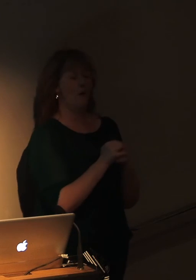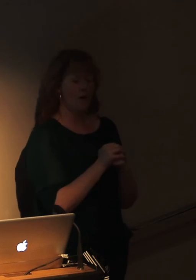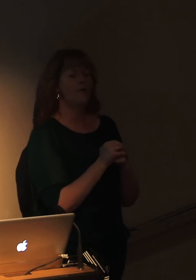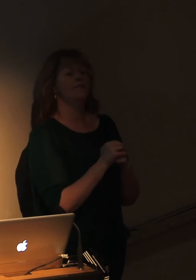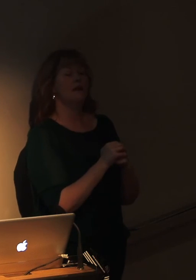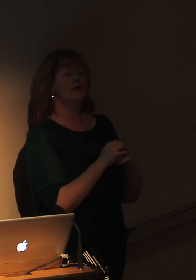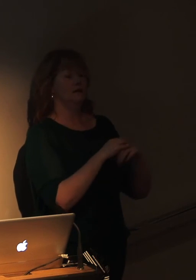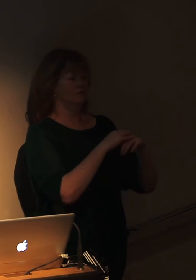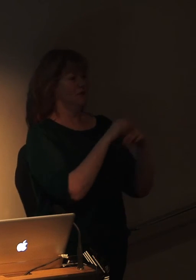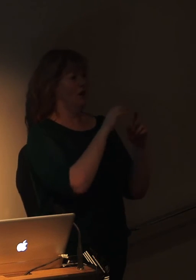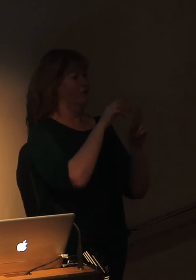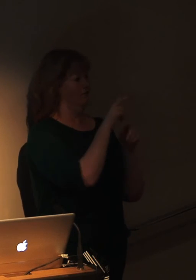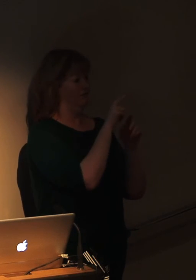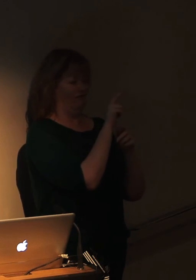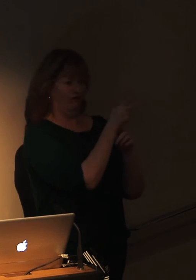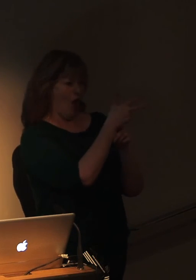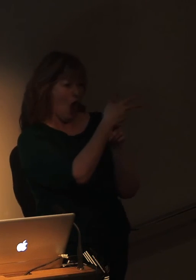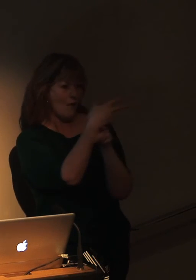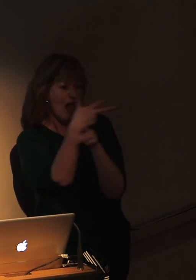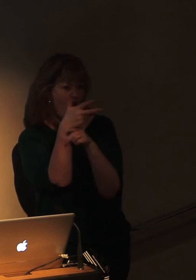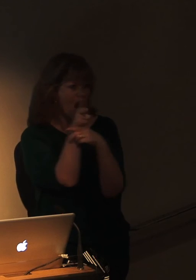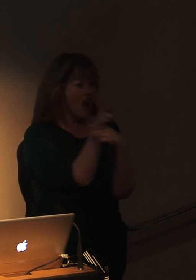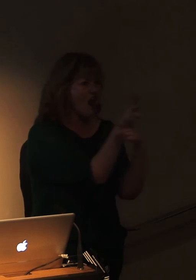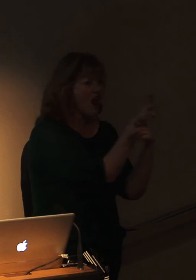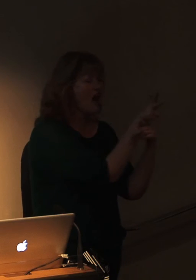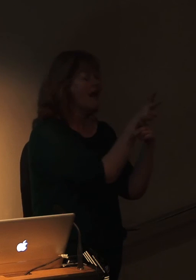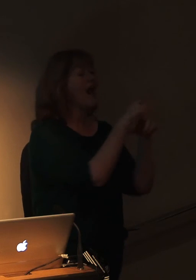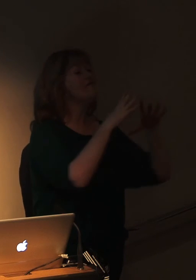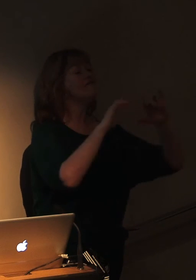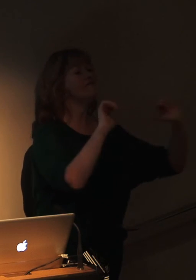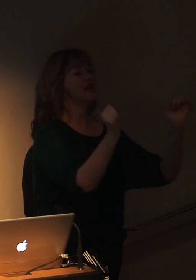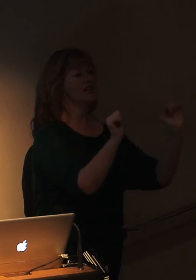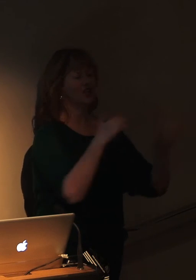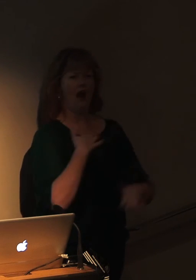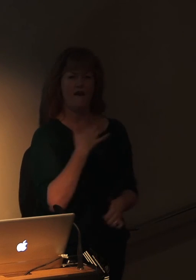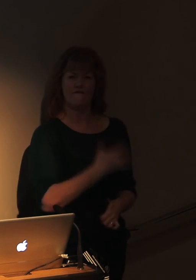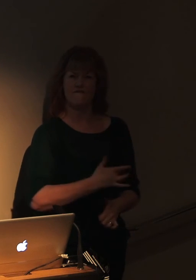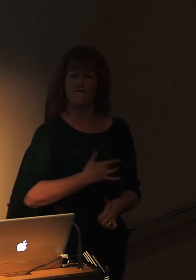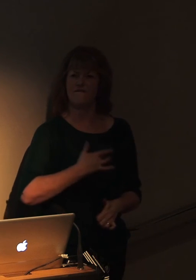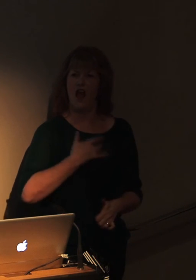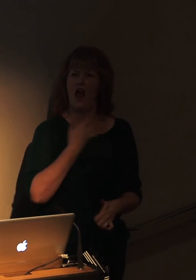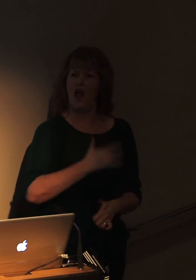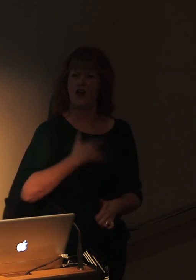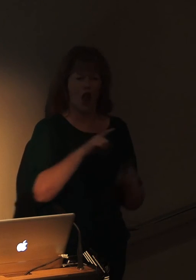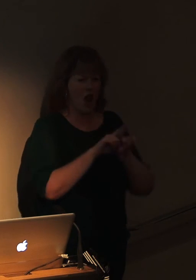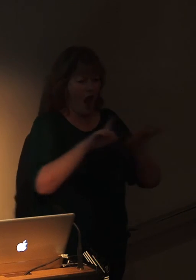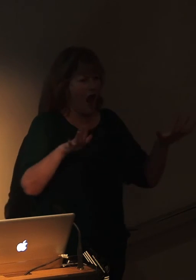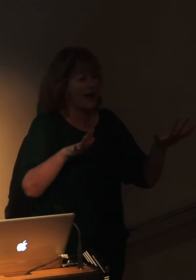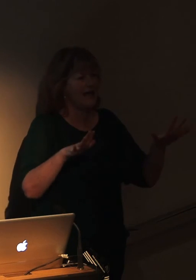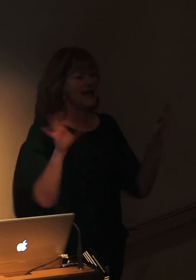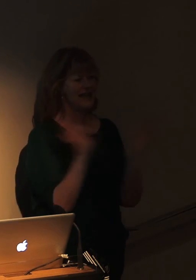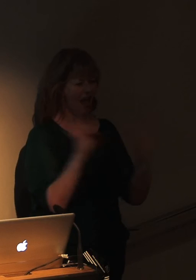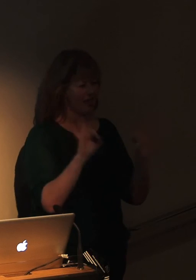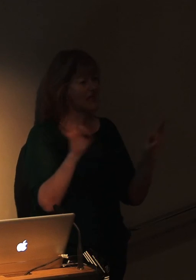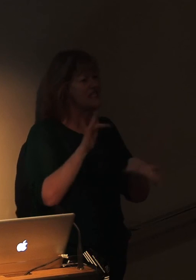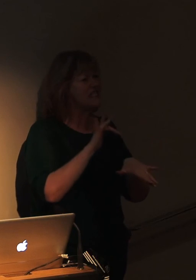that I felt that what I was also doing is I was trying to get rid of the fact that I was becoming desensitized when